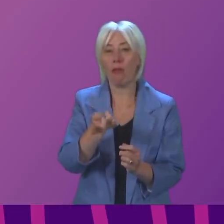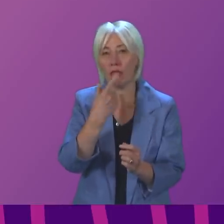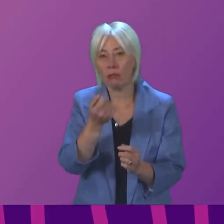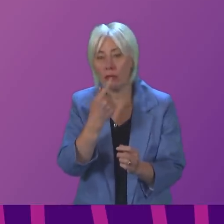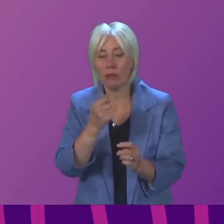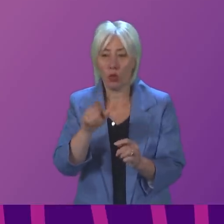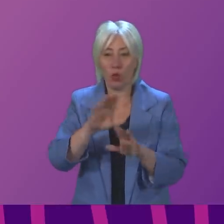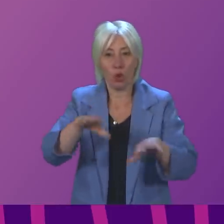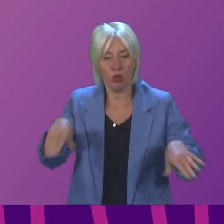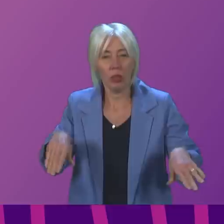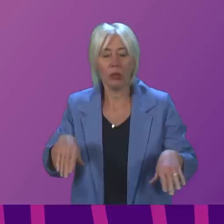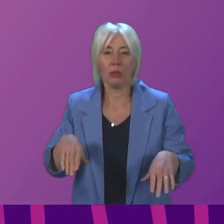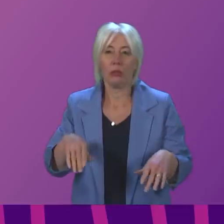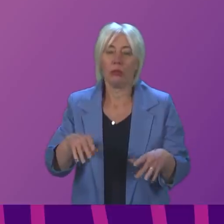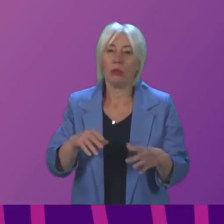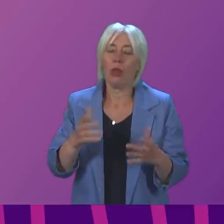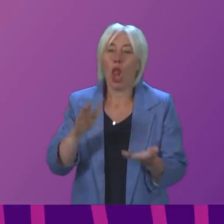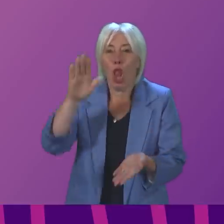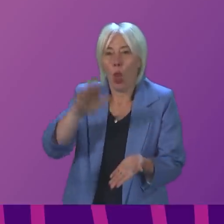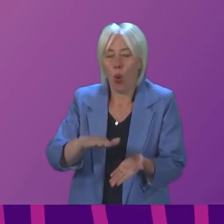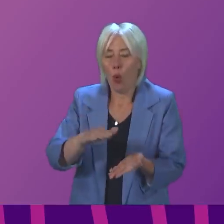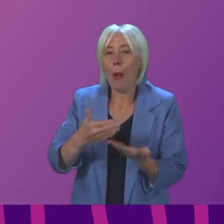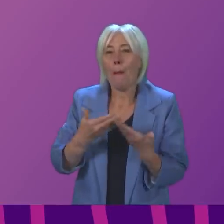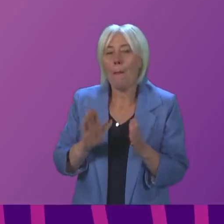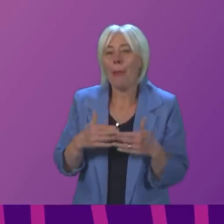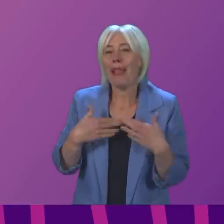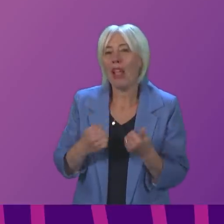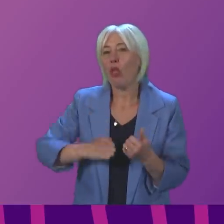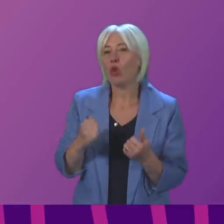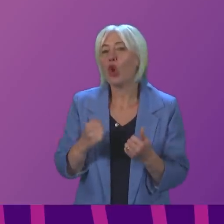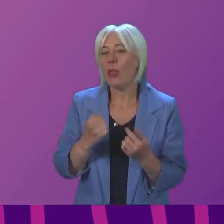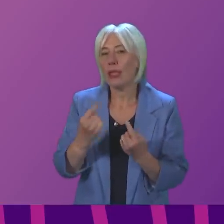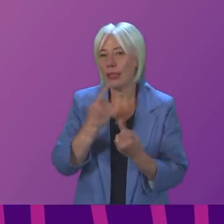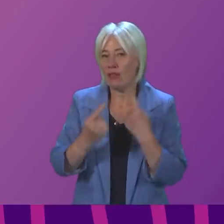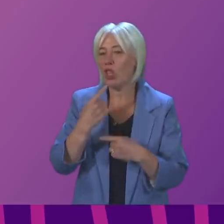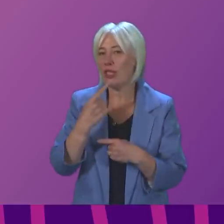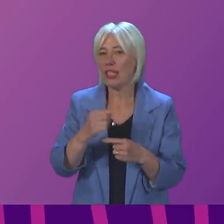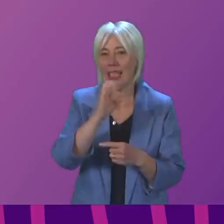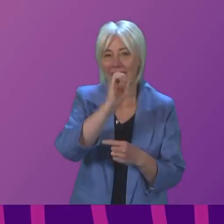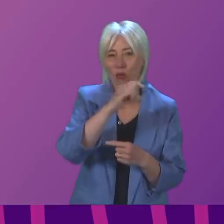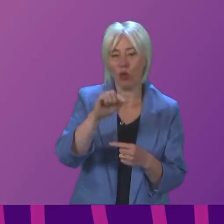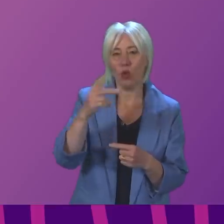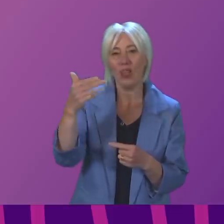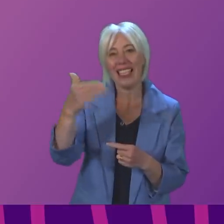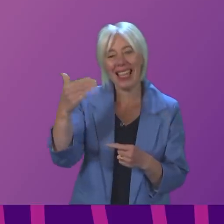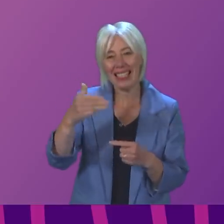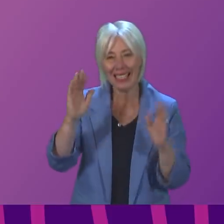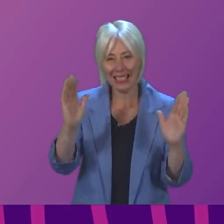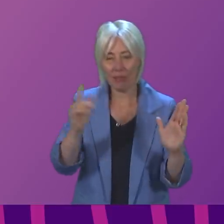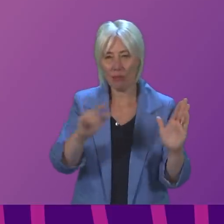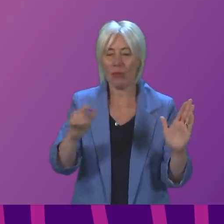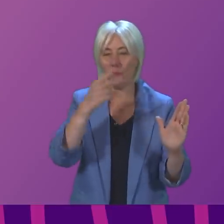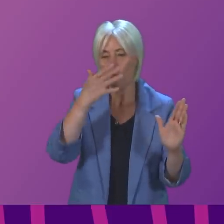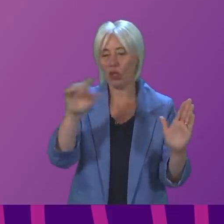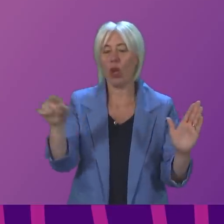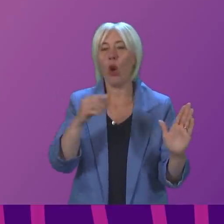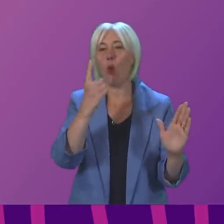-depressant medication is low. Public Health Scotland data show that in the 0 to 19 age category, 1.8%